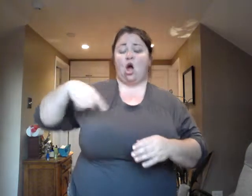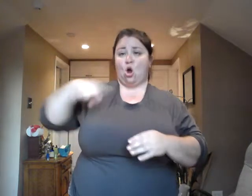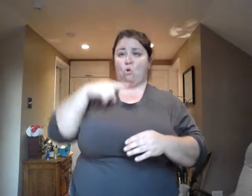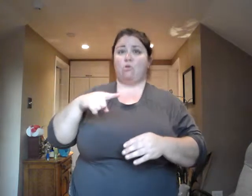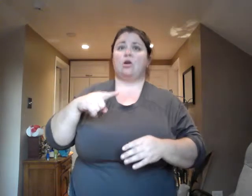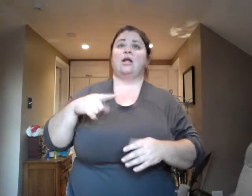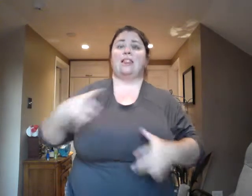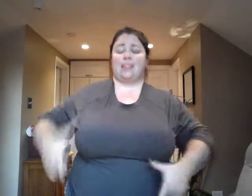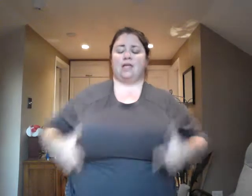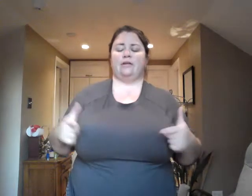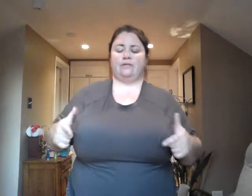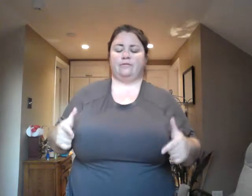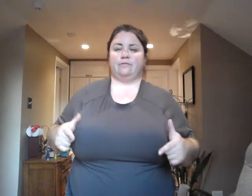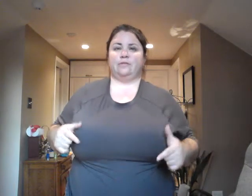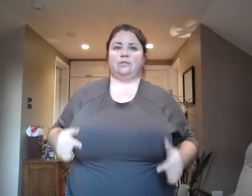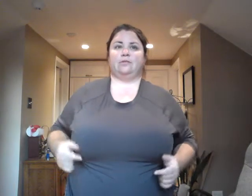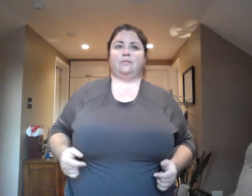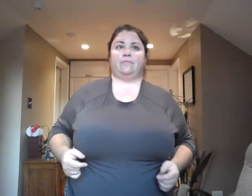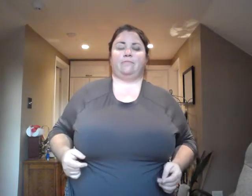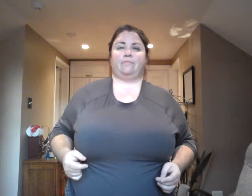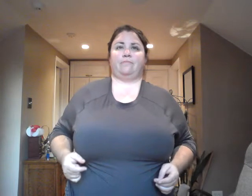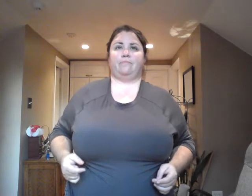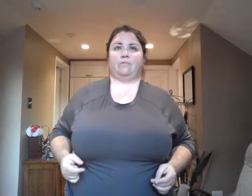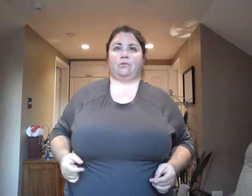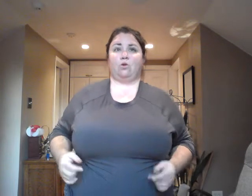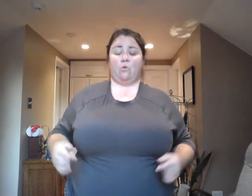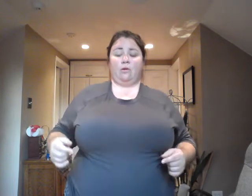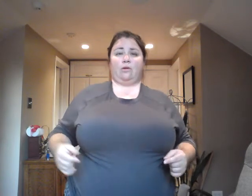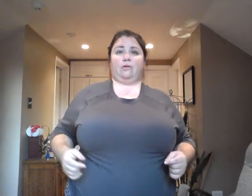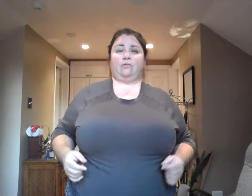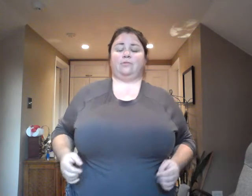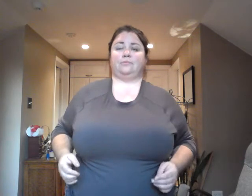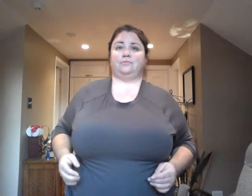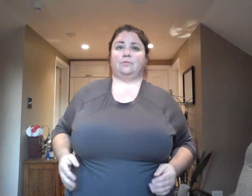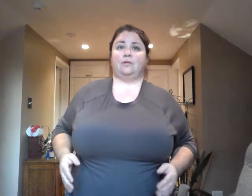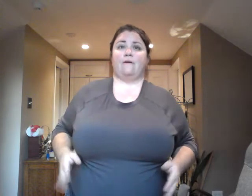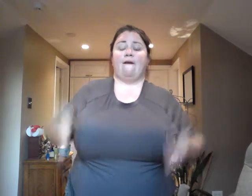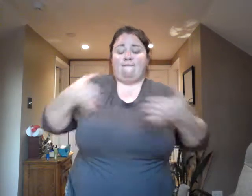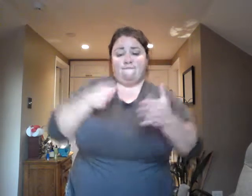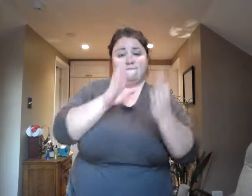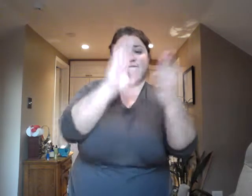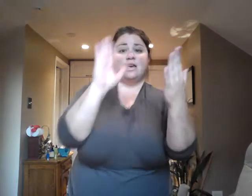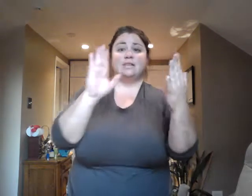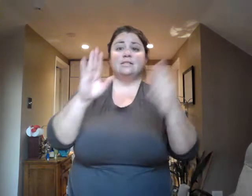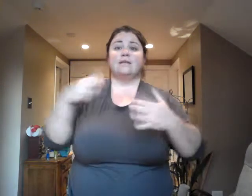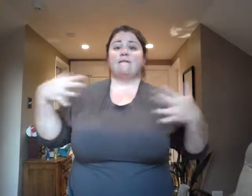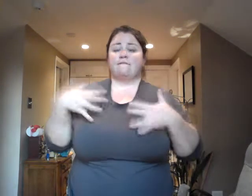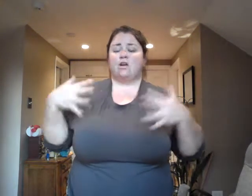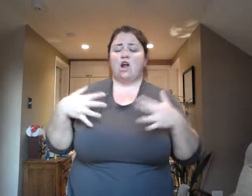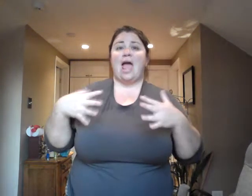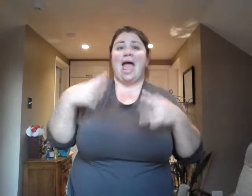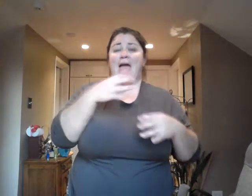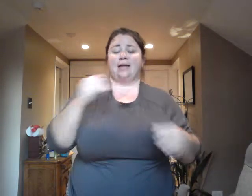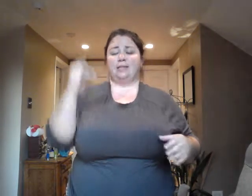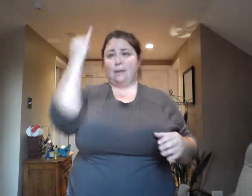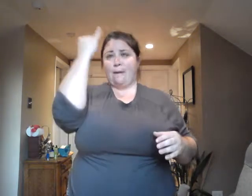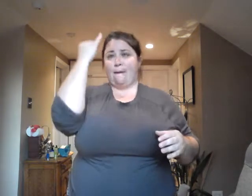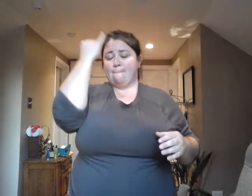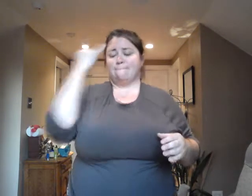again out in the world to make it so. So facing the fear and imagining how would you handle that situation